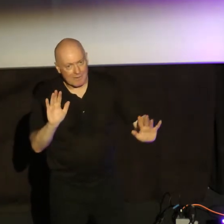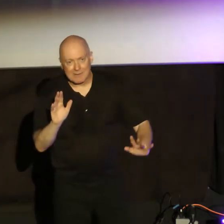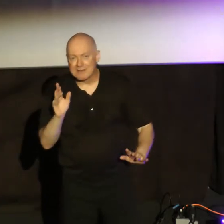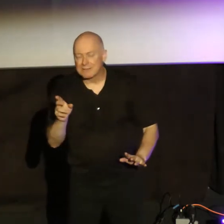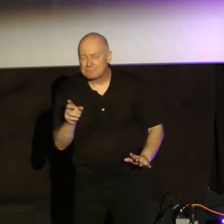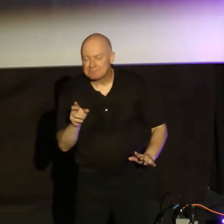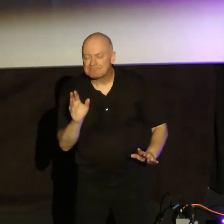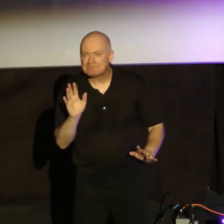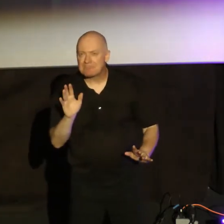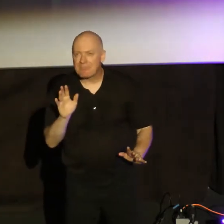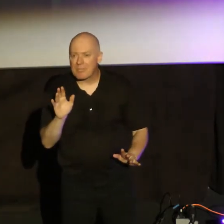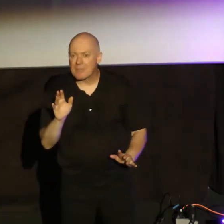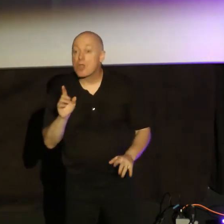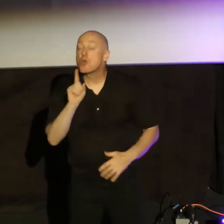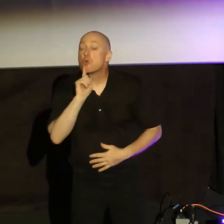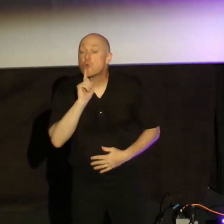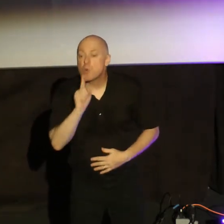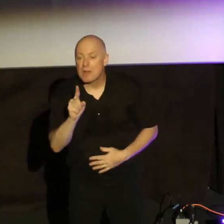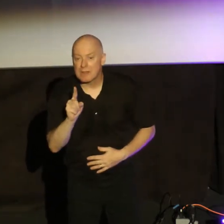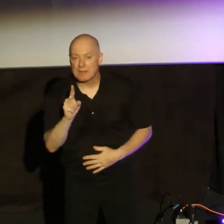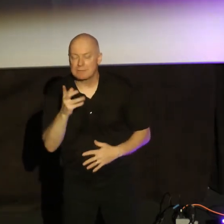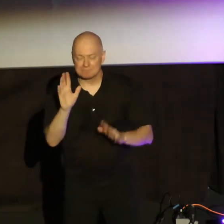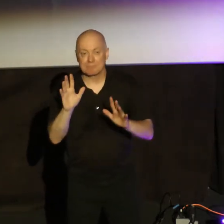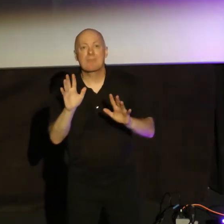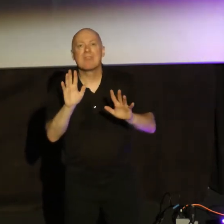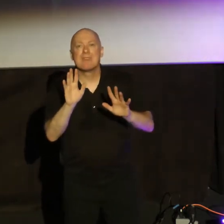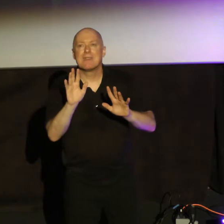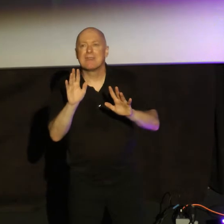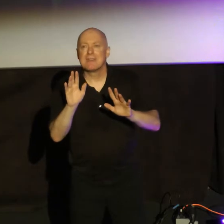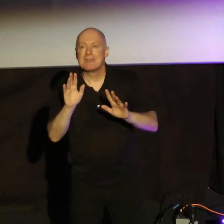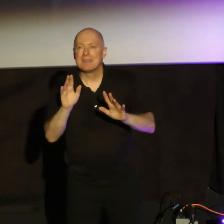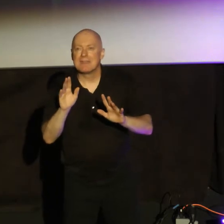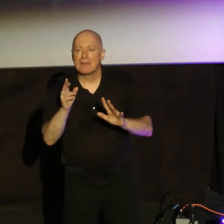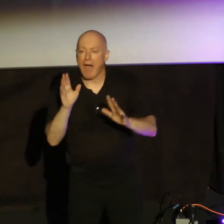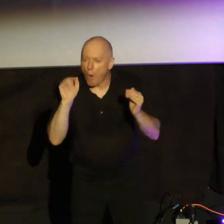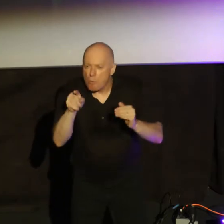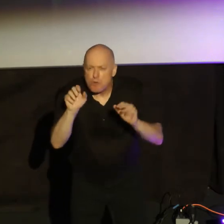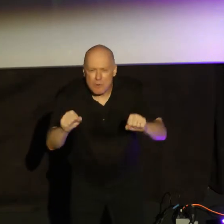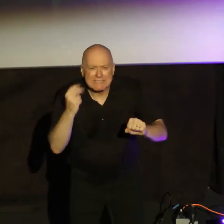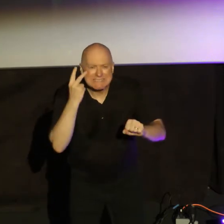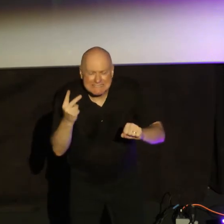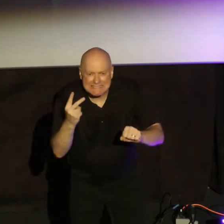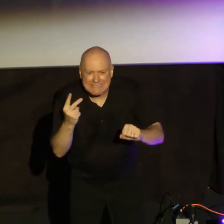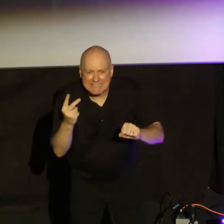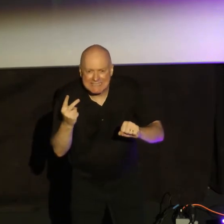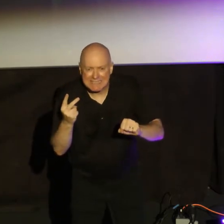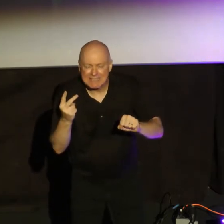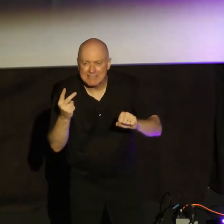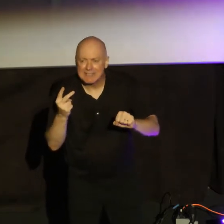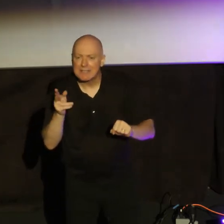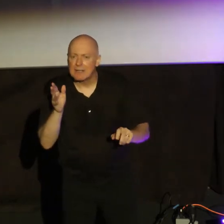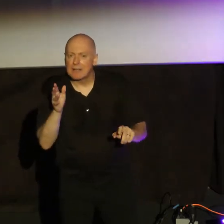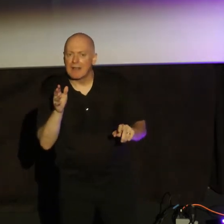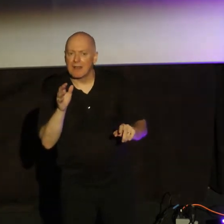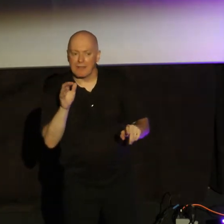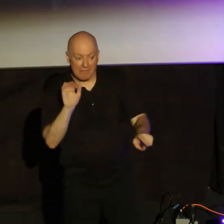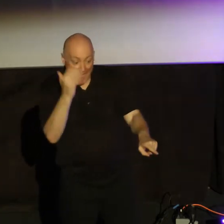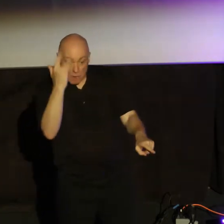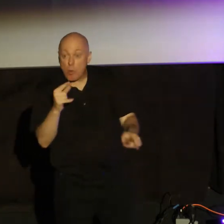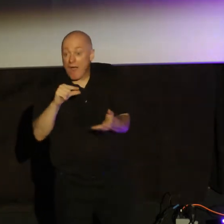it. He's actually affirming it. If you can see it here and look at it, he's actually affirming it. That's why he writes verse 22.